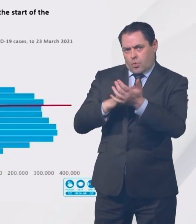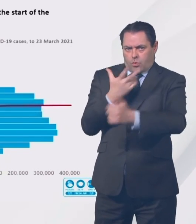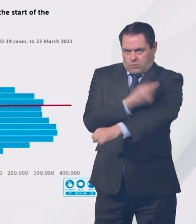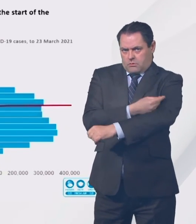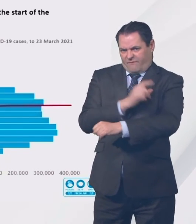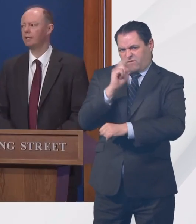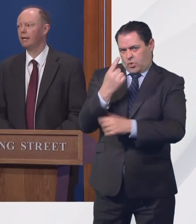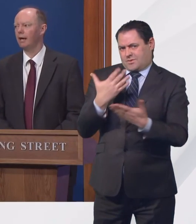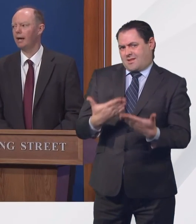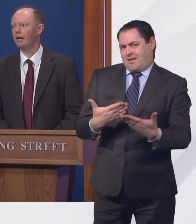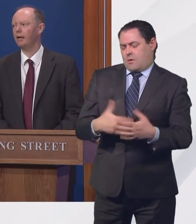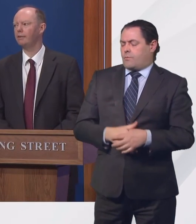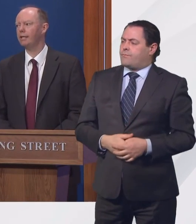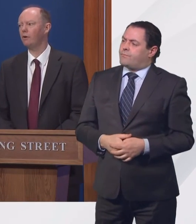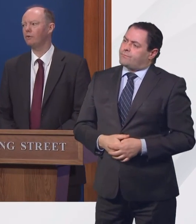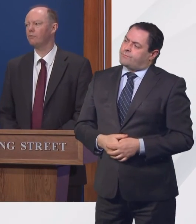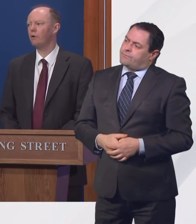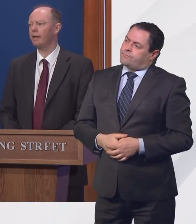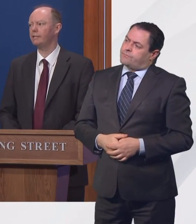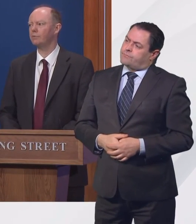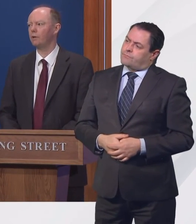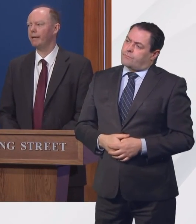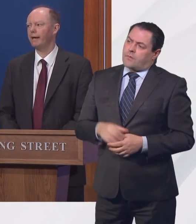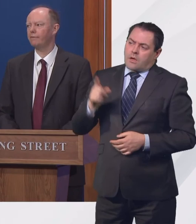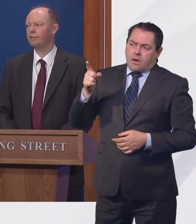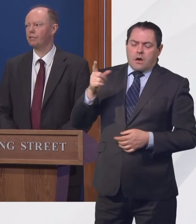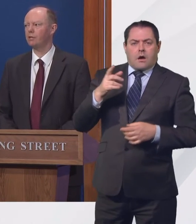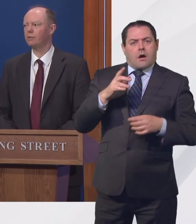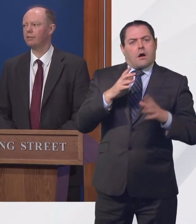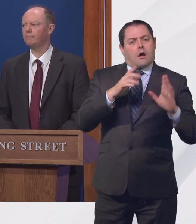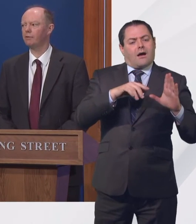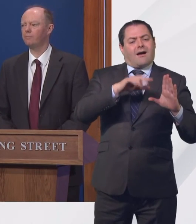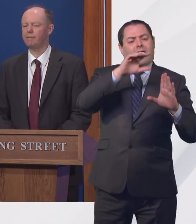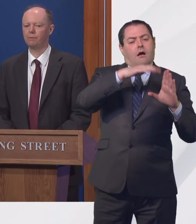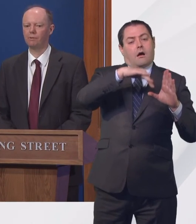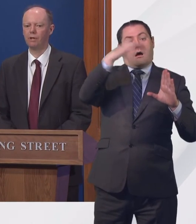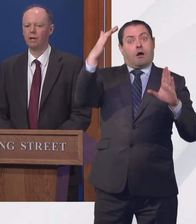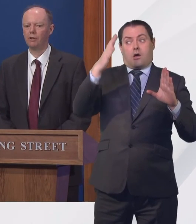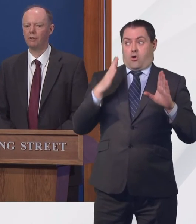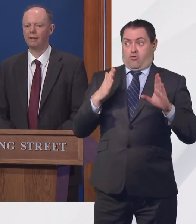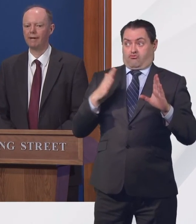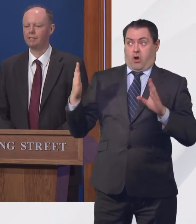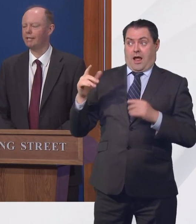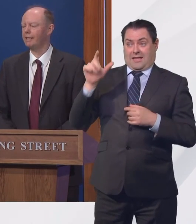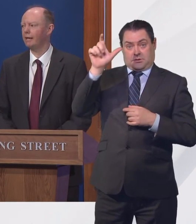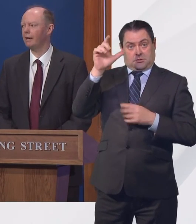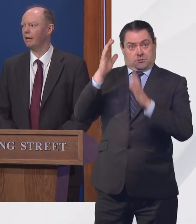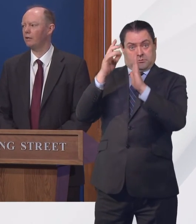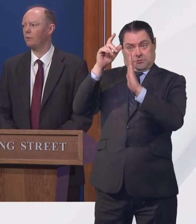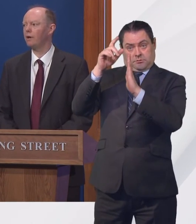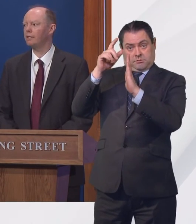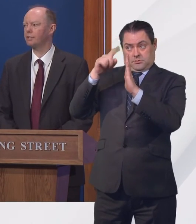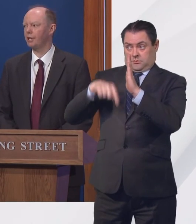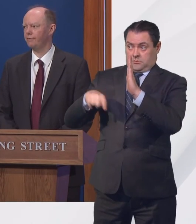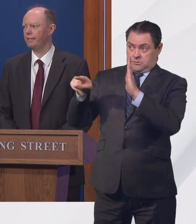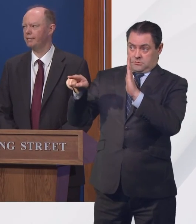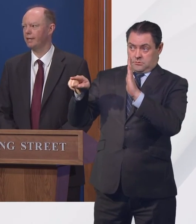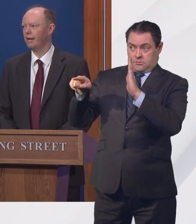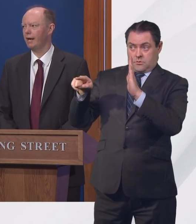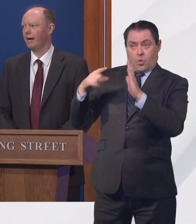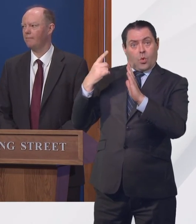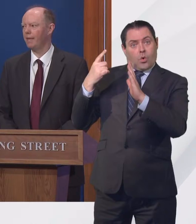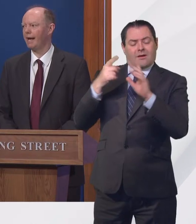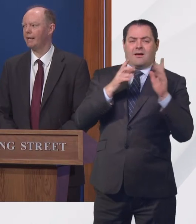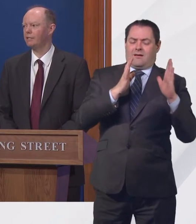and this is an important but, on the right, what we have is the total number of people who have actually acquired COVID.